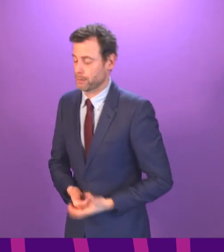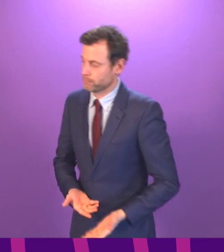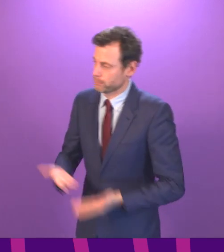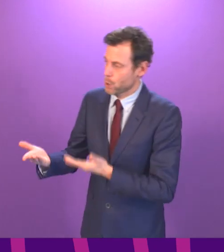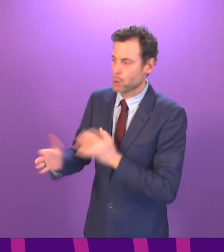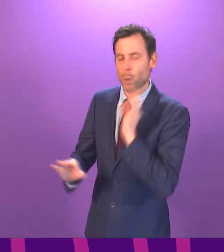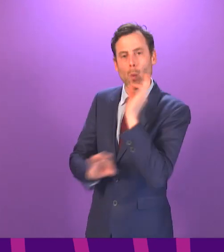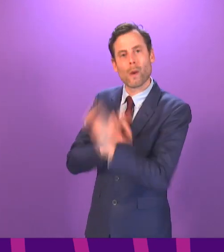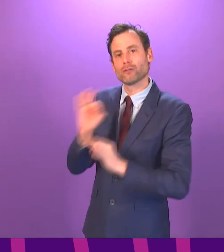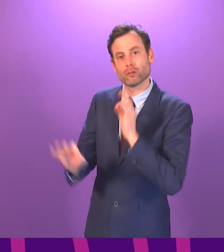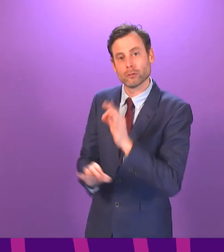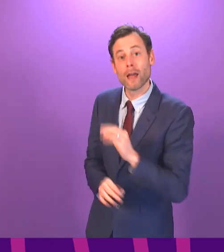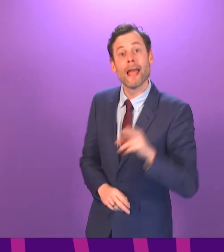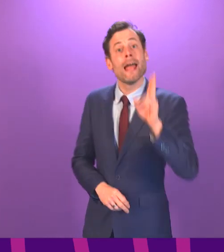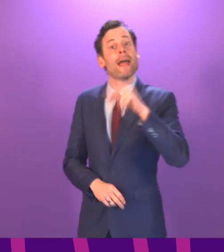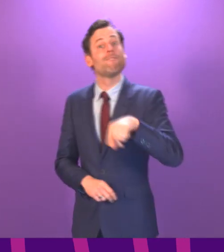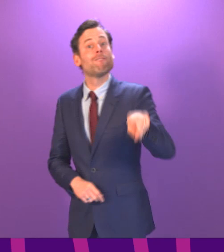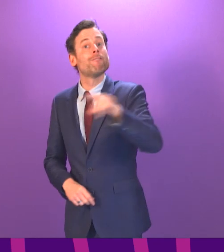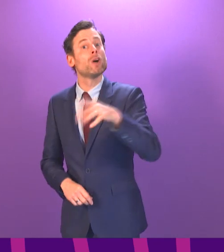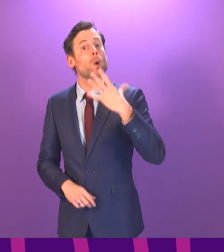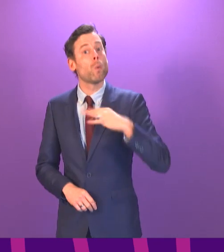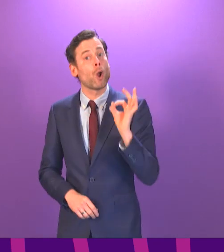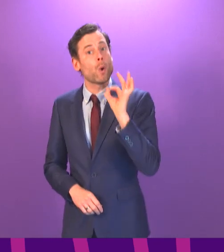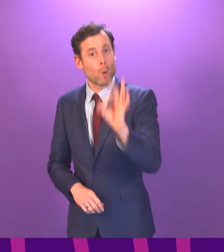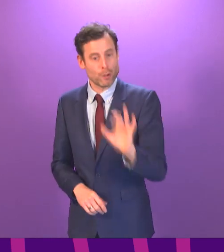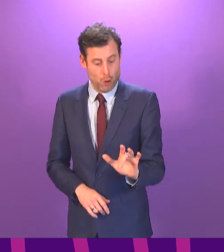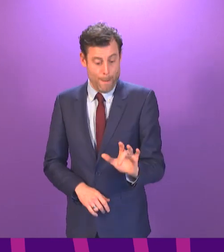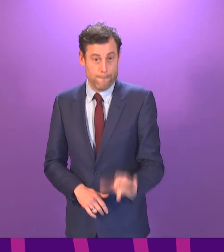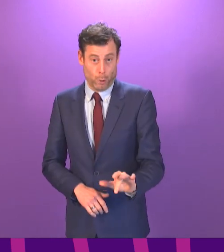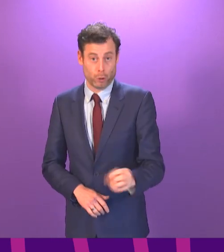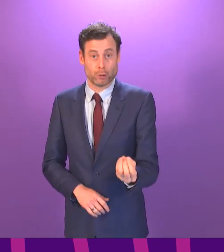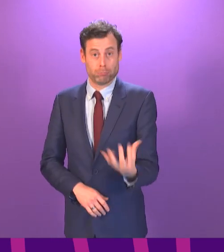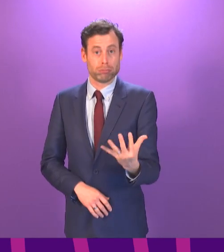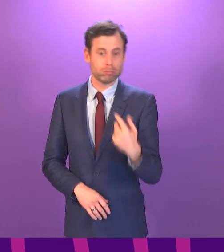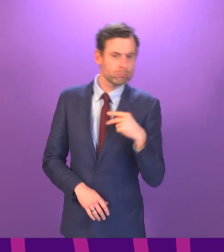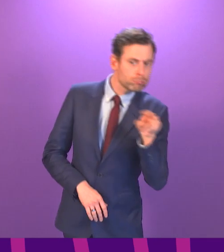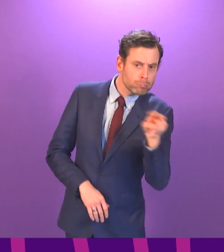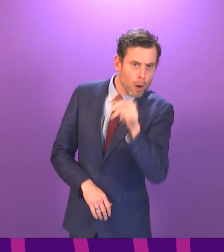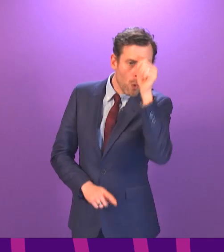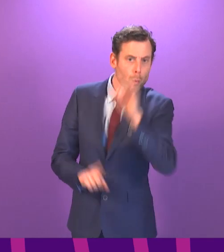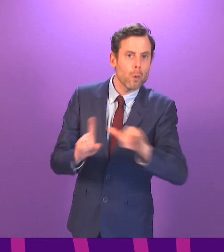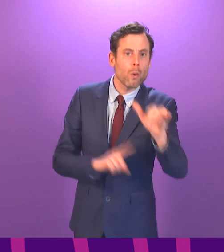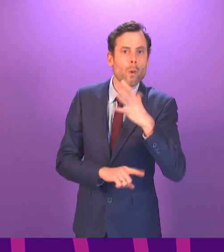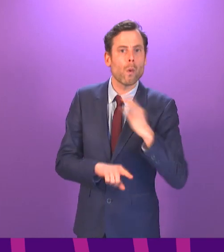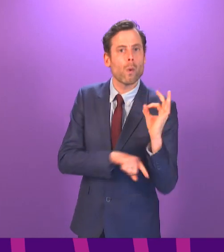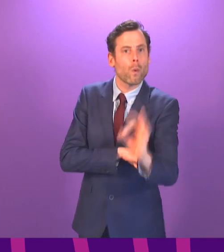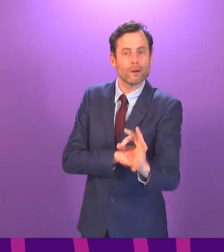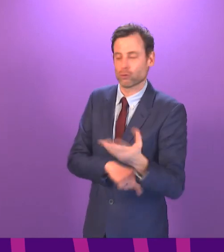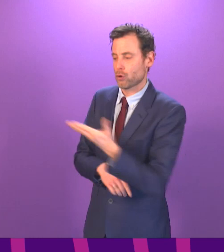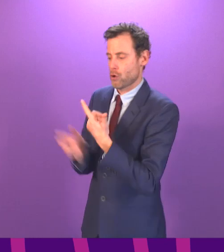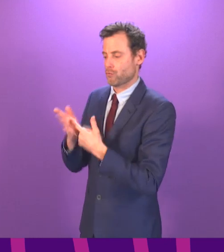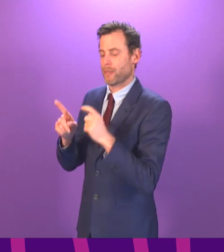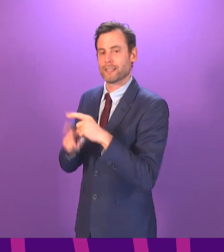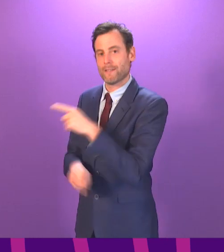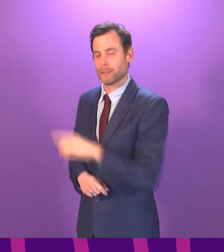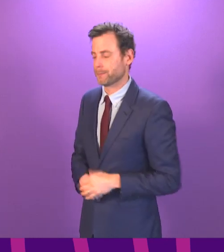encourage all members who wish to ask a question to press their request to speak button and I call on Ruth Davison. Thank you, presenting officer. SNP